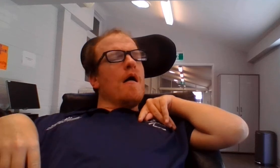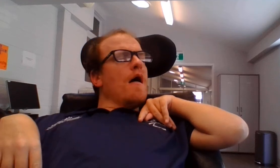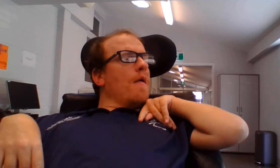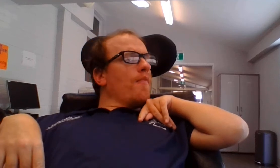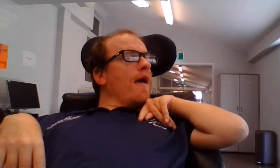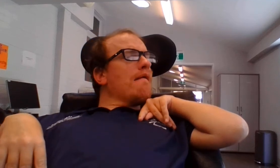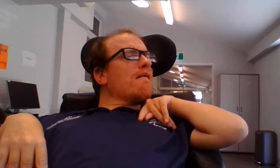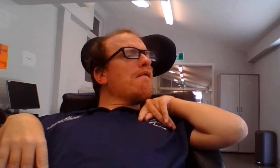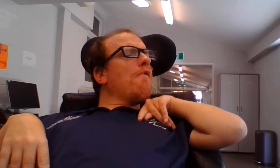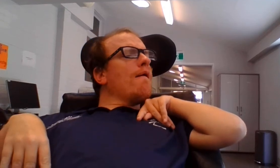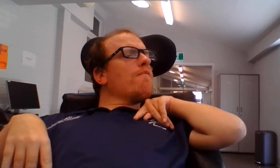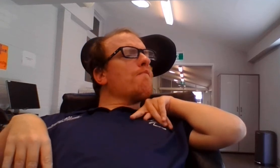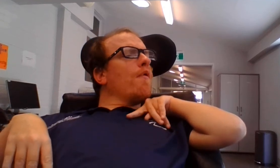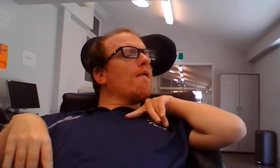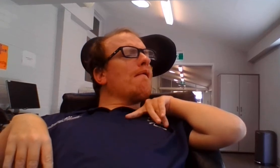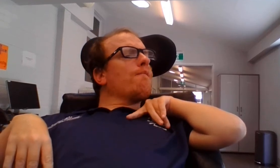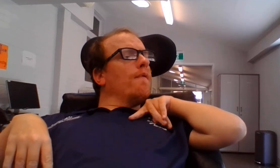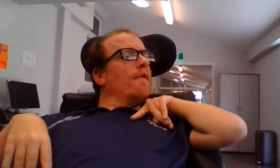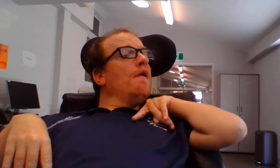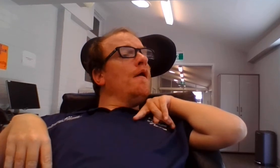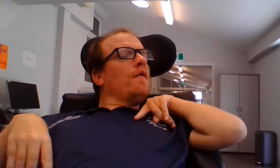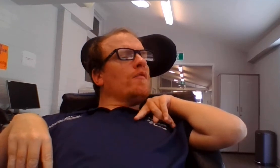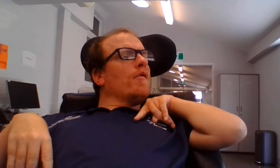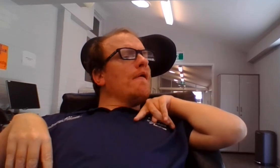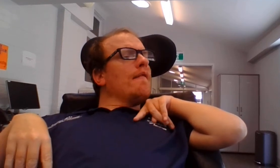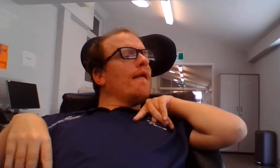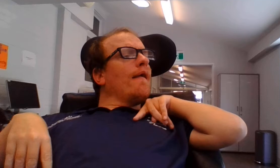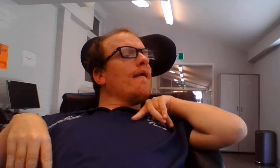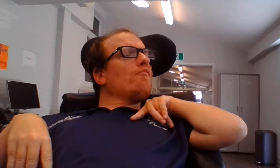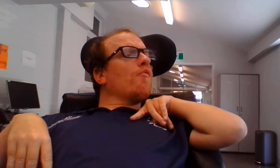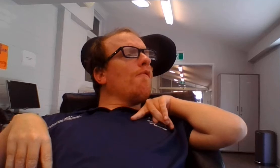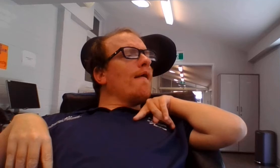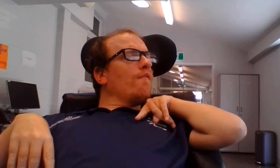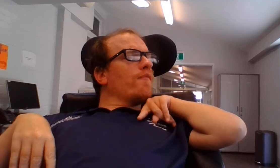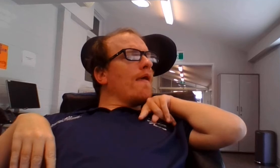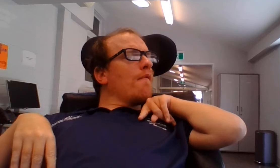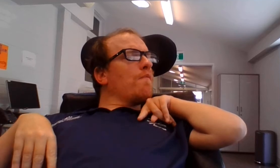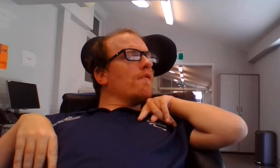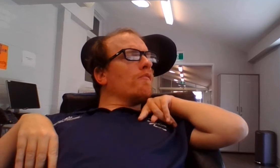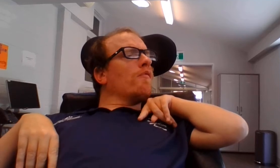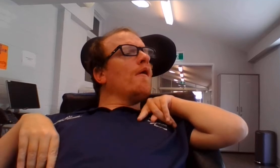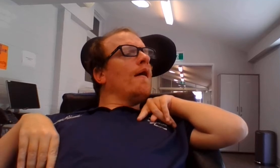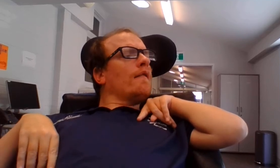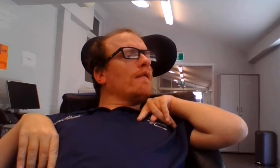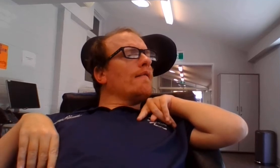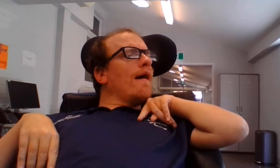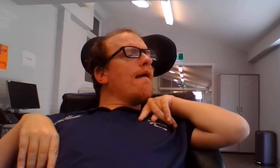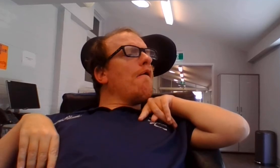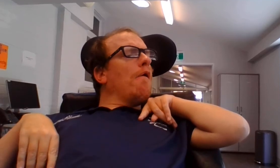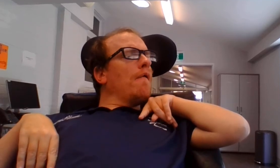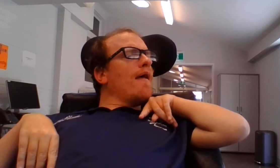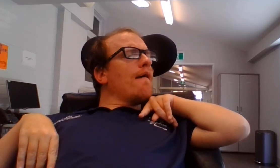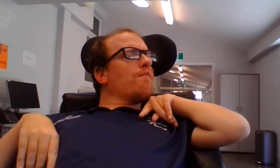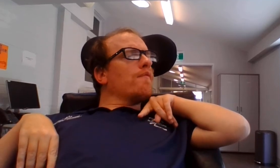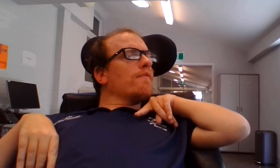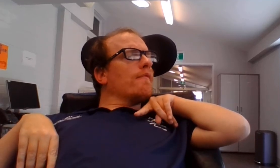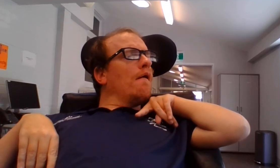Thank you everybody for tuning in to our segments today on episode